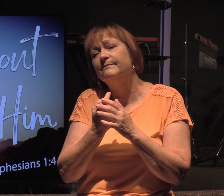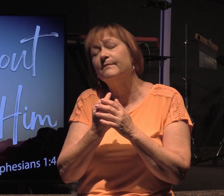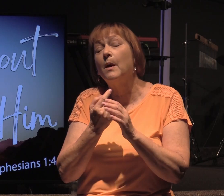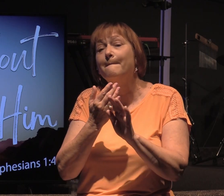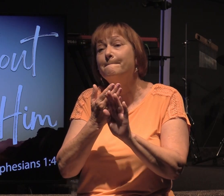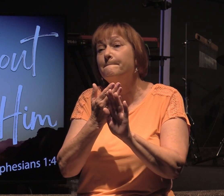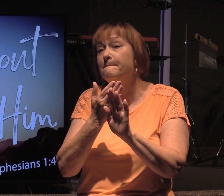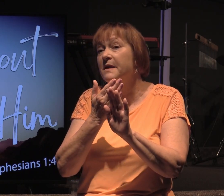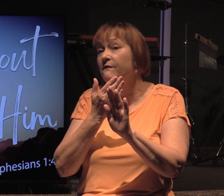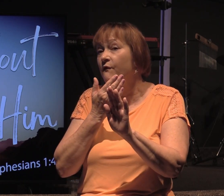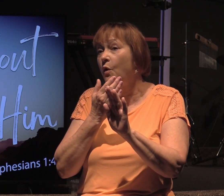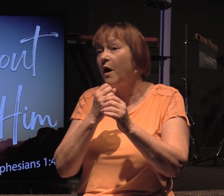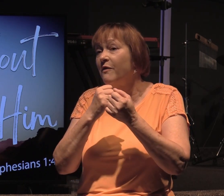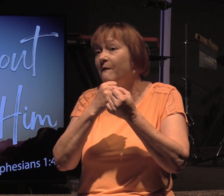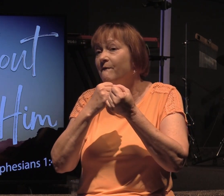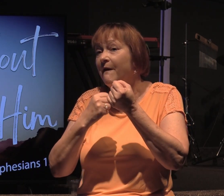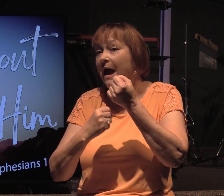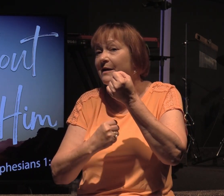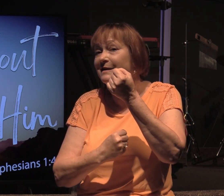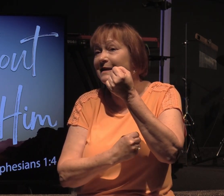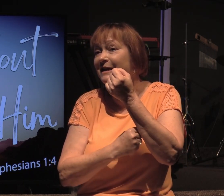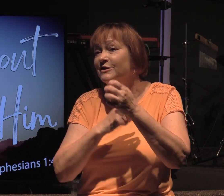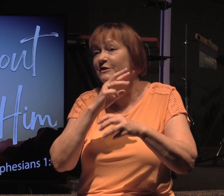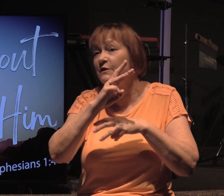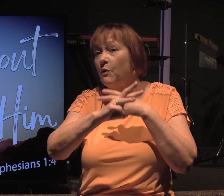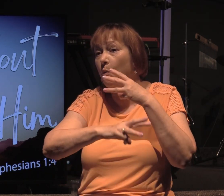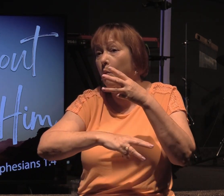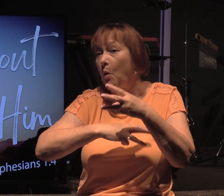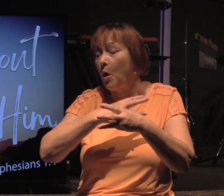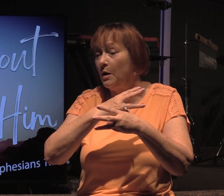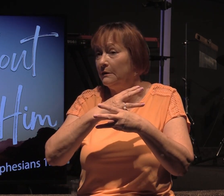before the foundations of the world.